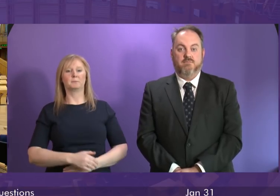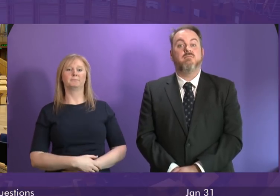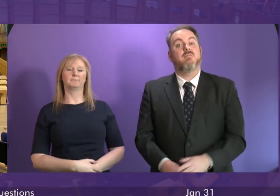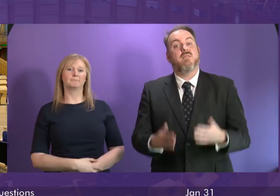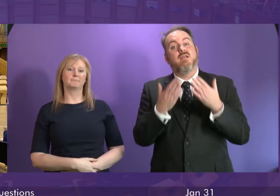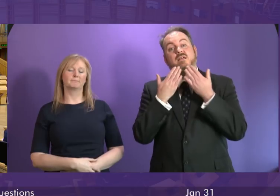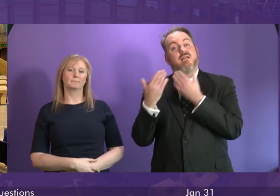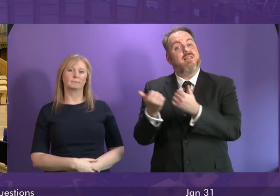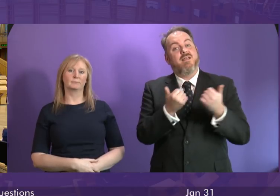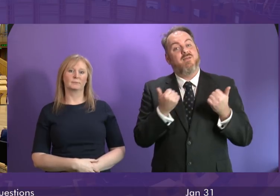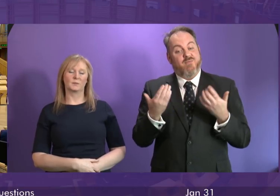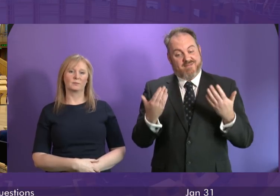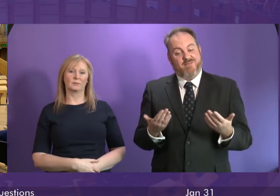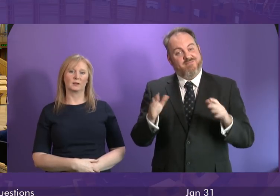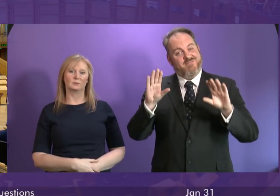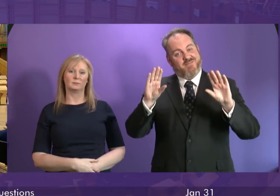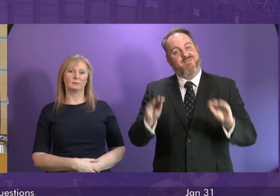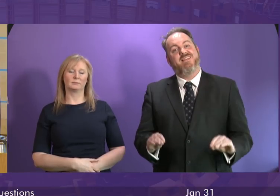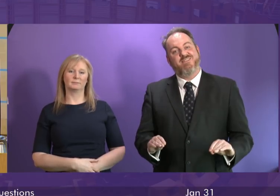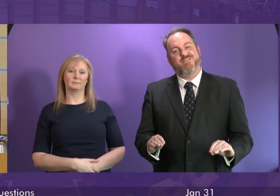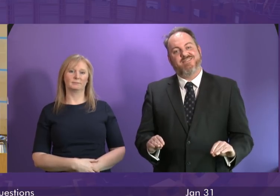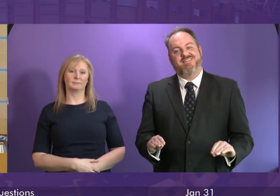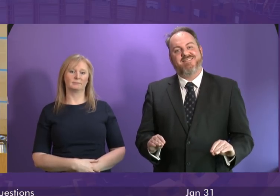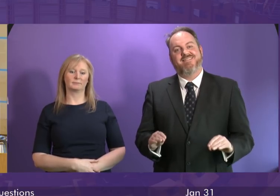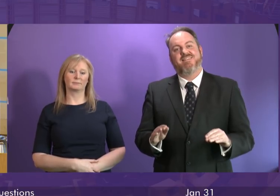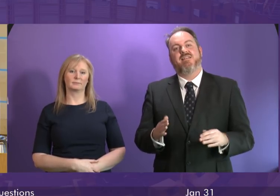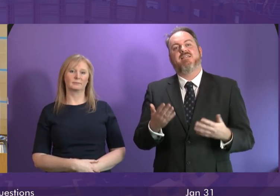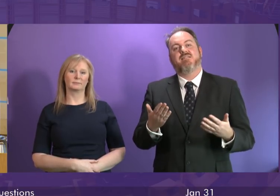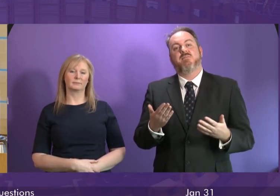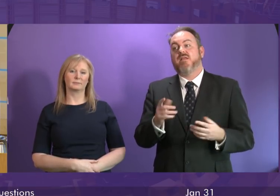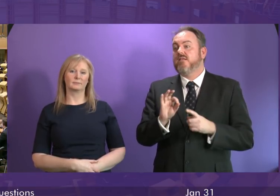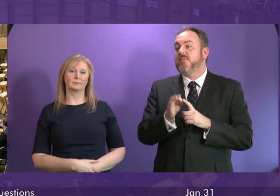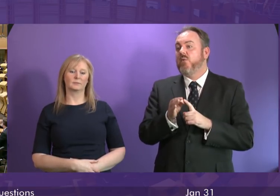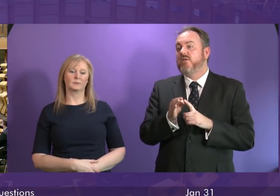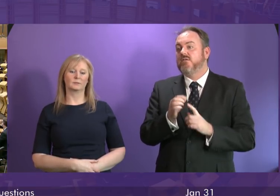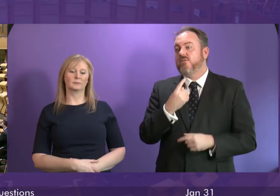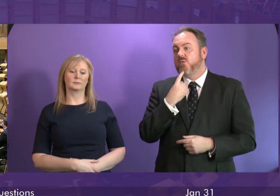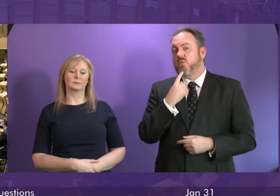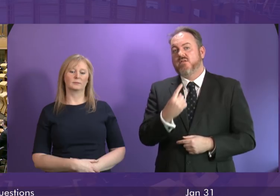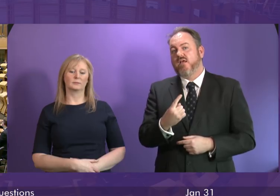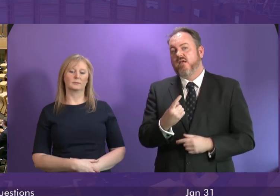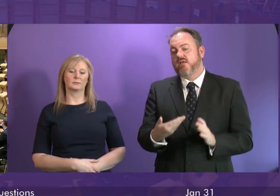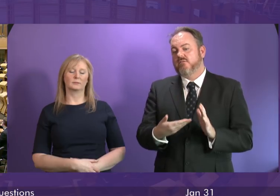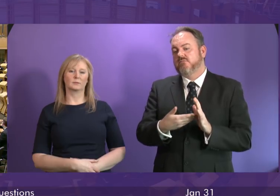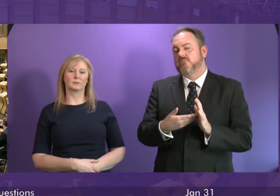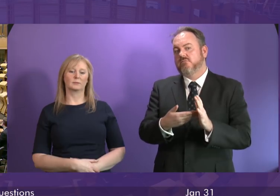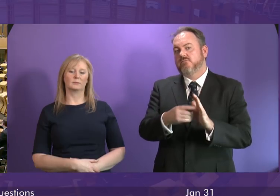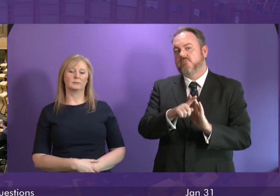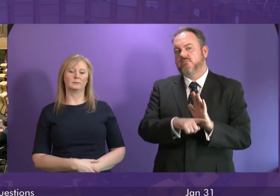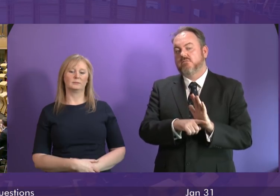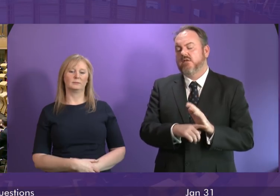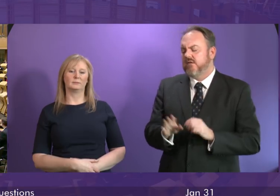thank you very much and that concludes the first minister's questions point of order Joanne Lamond on a point of order last week